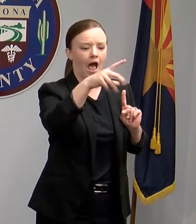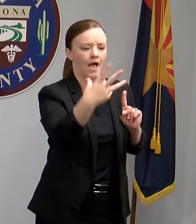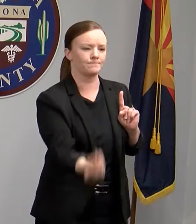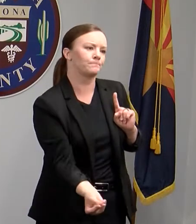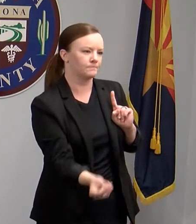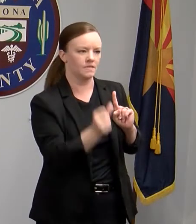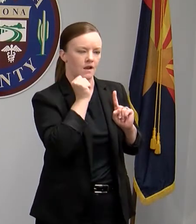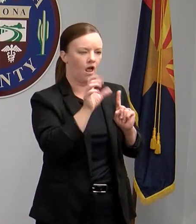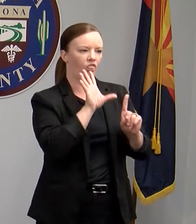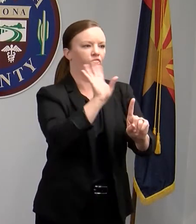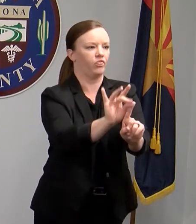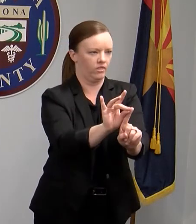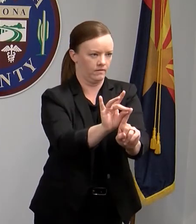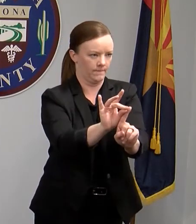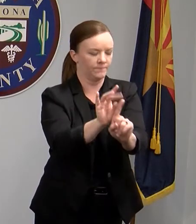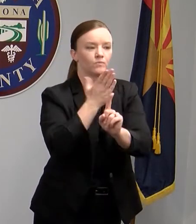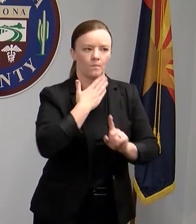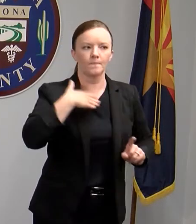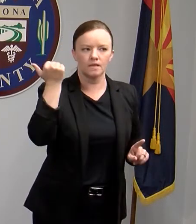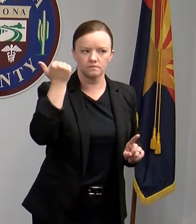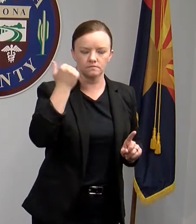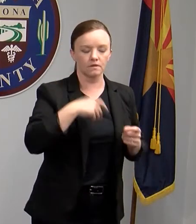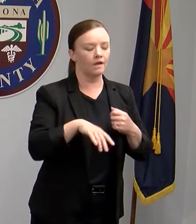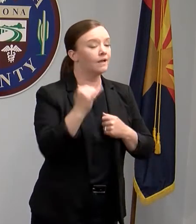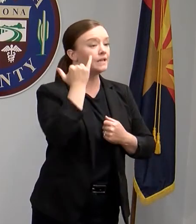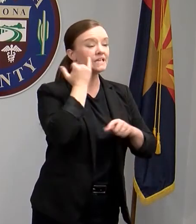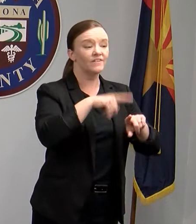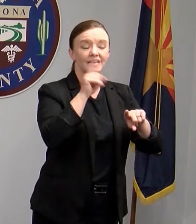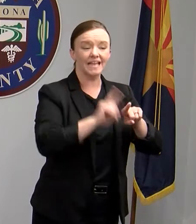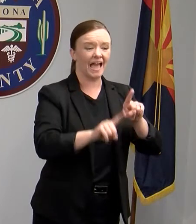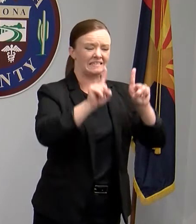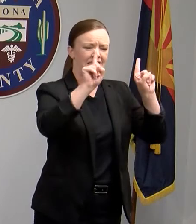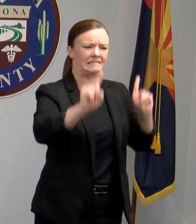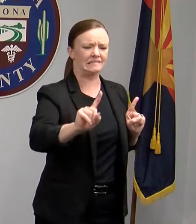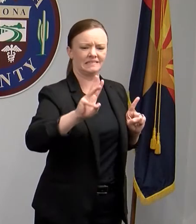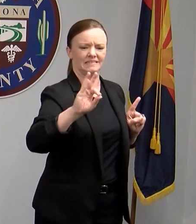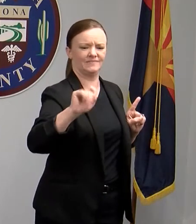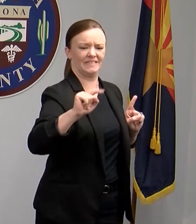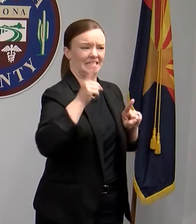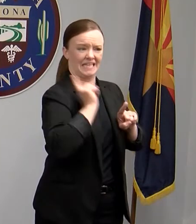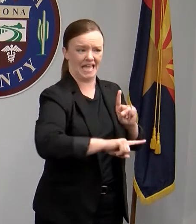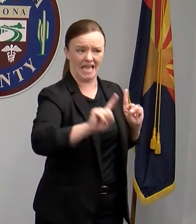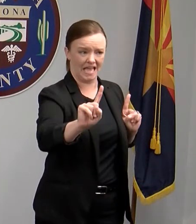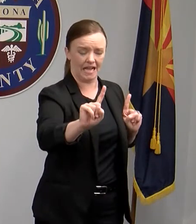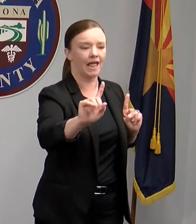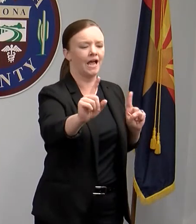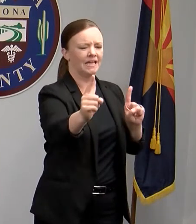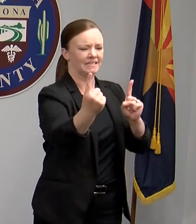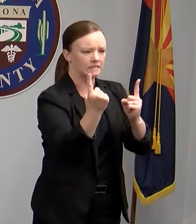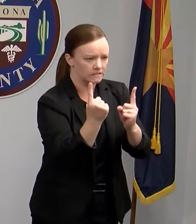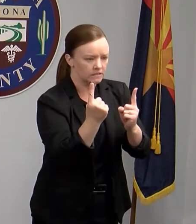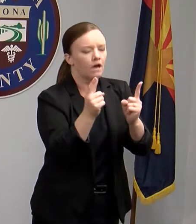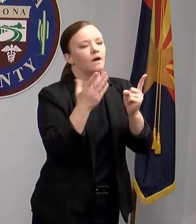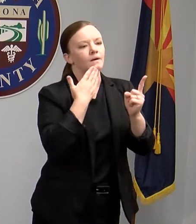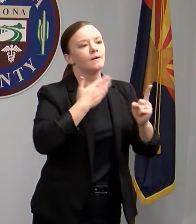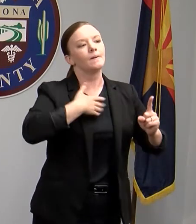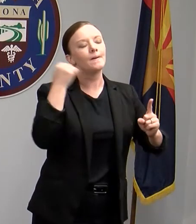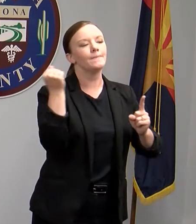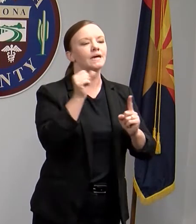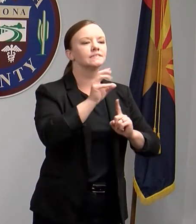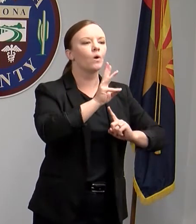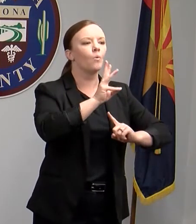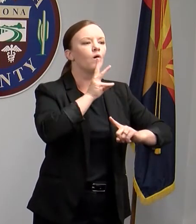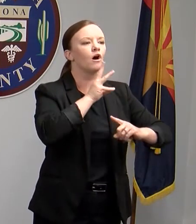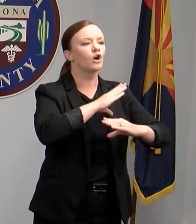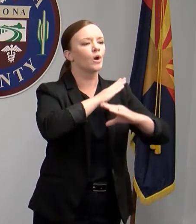level of protection, if you can't maintain six feet, is putting up a physical waterproof barrier, like a sheet of